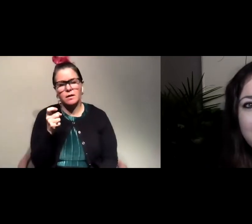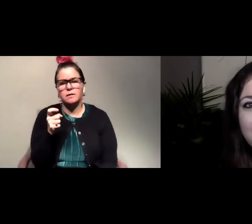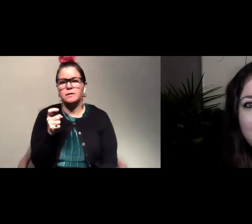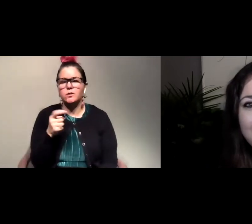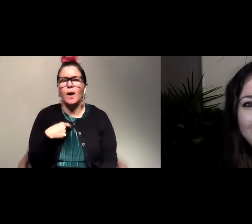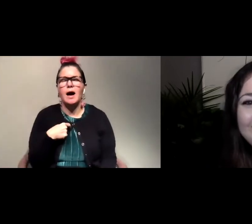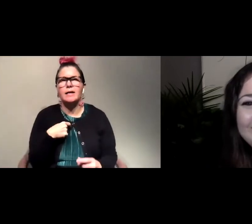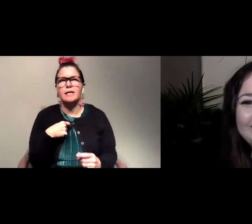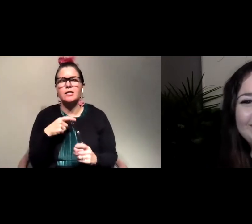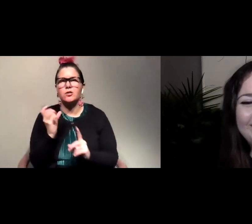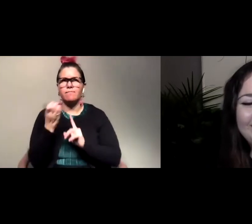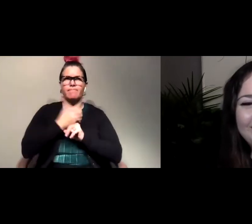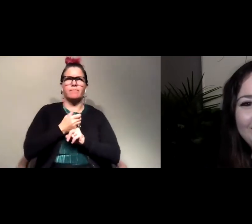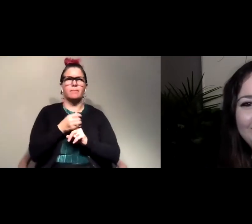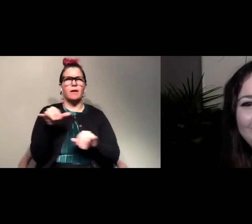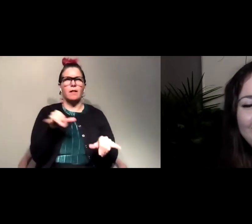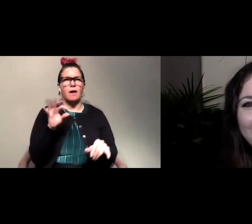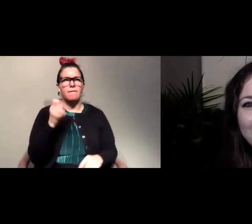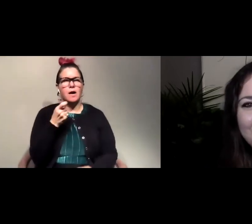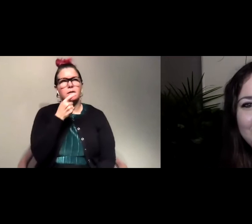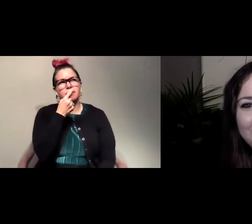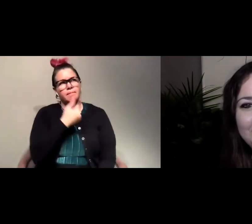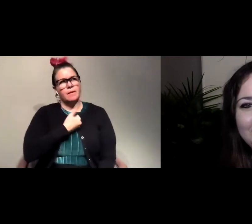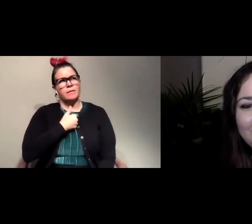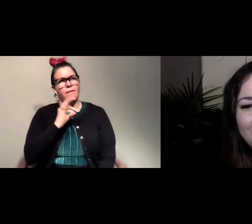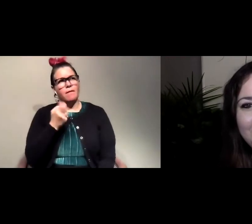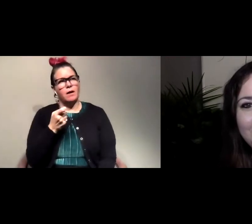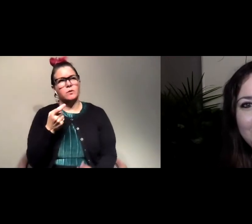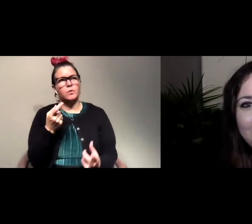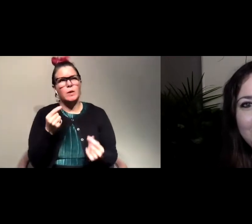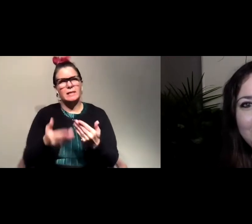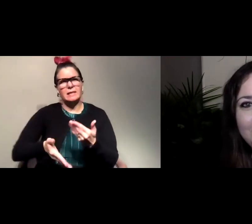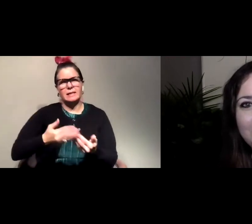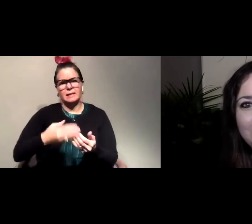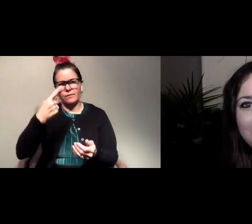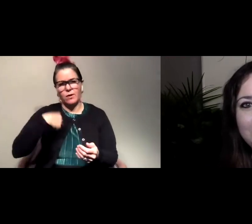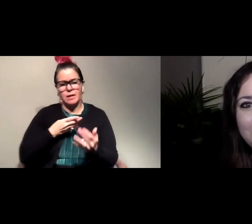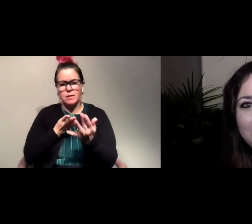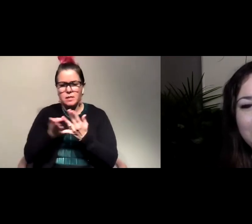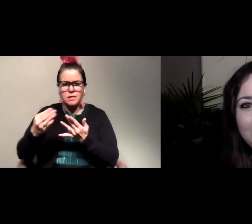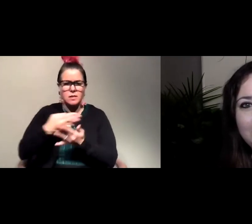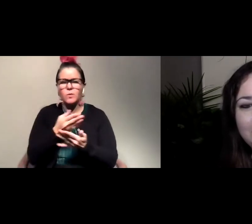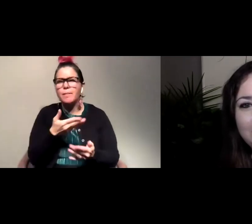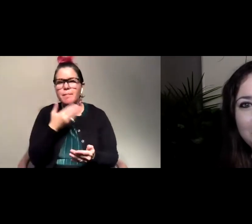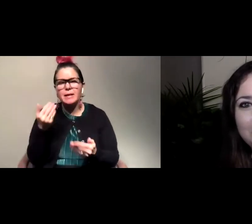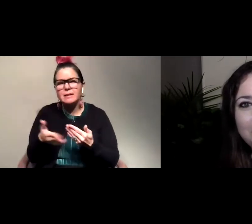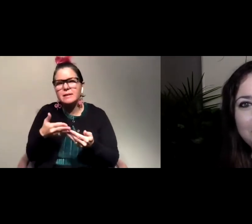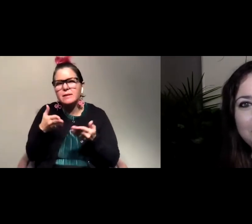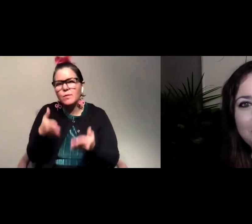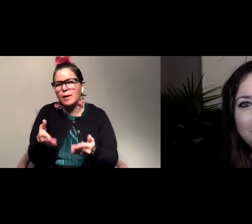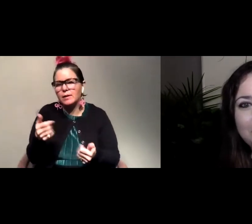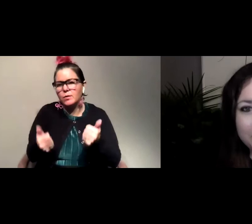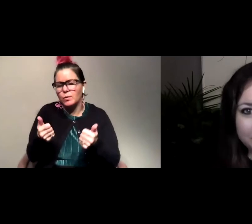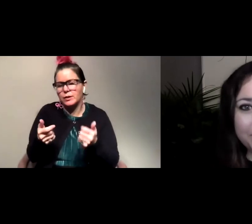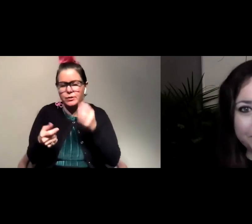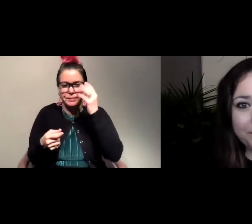fox goggles and think okay if I'm a fox what's really easy for me to move through what's a really easy landscape